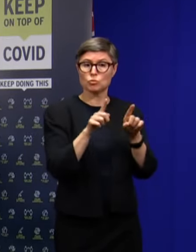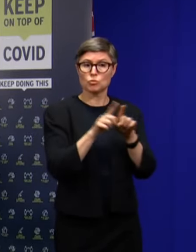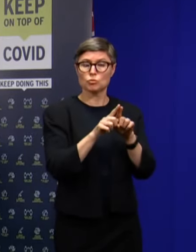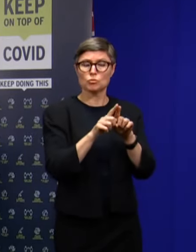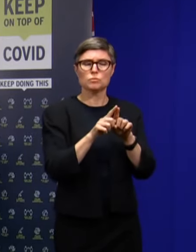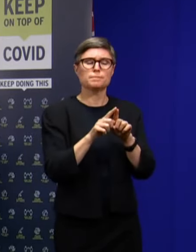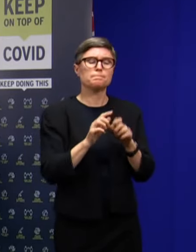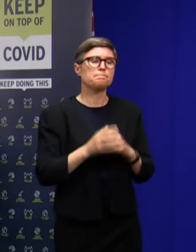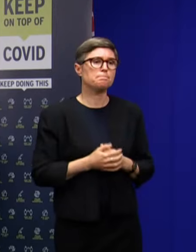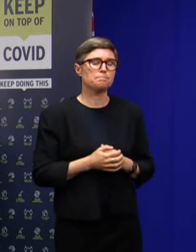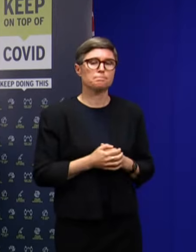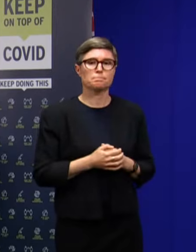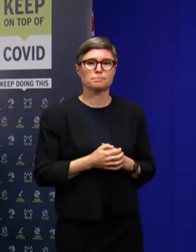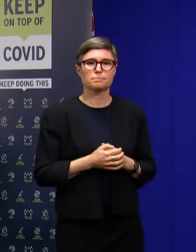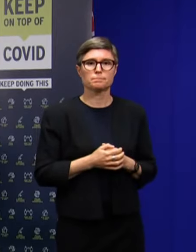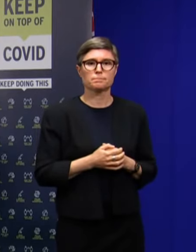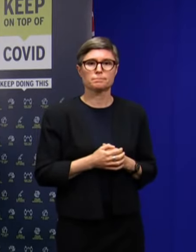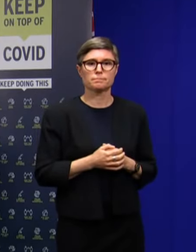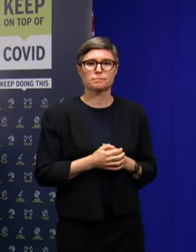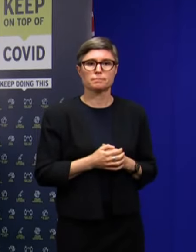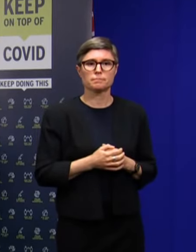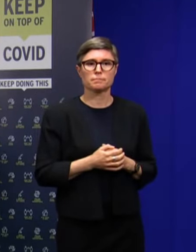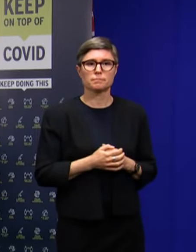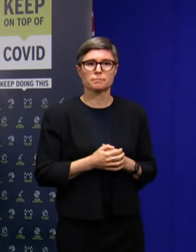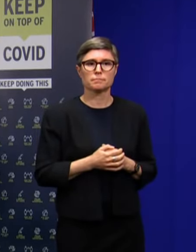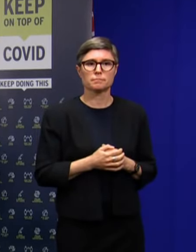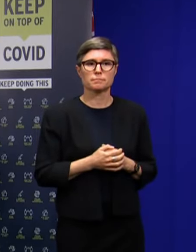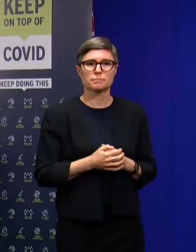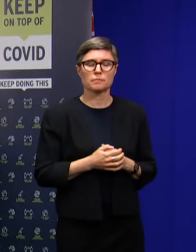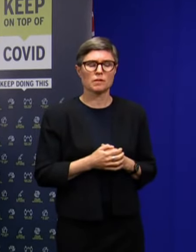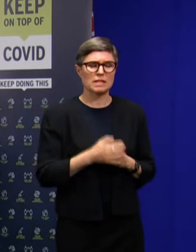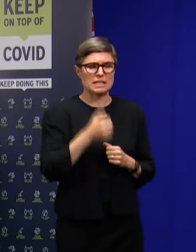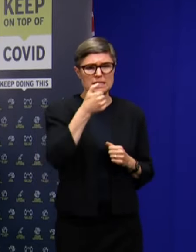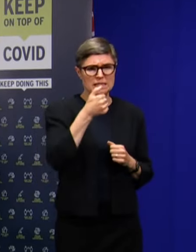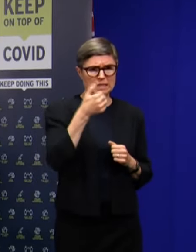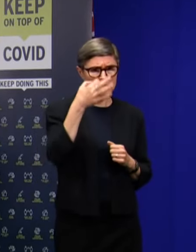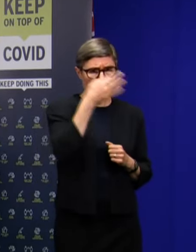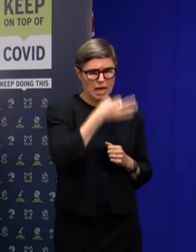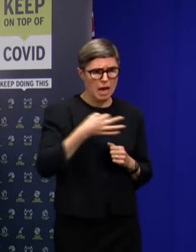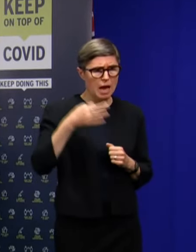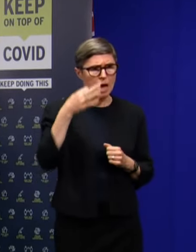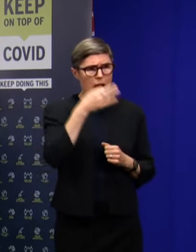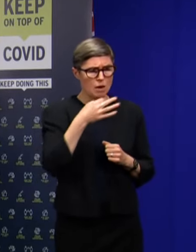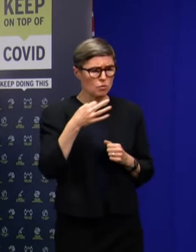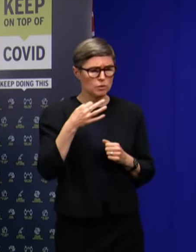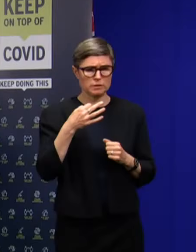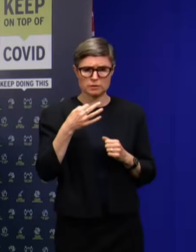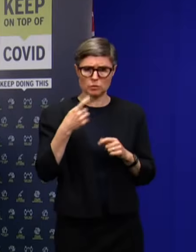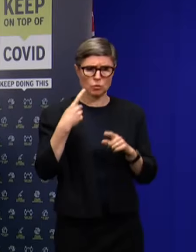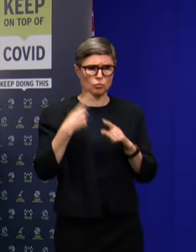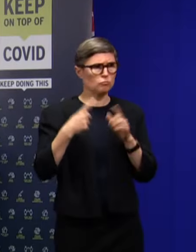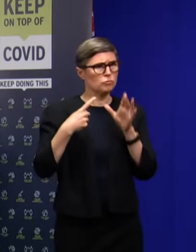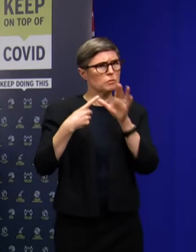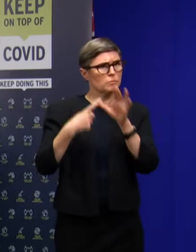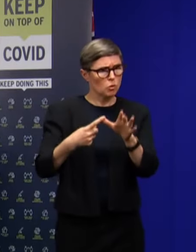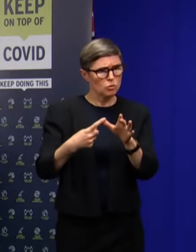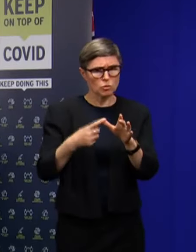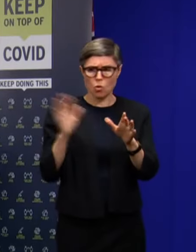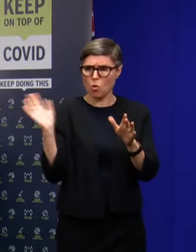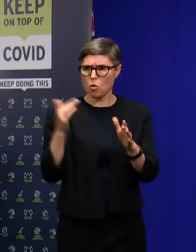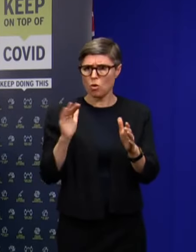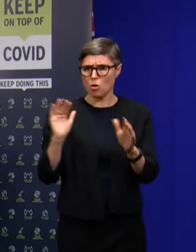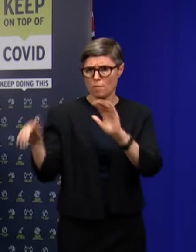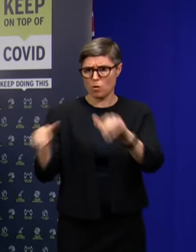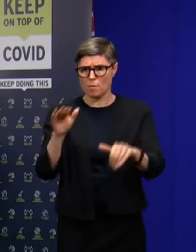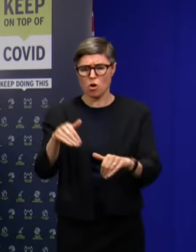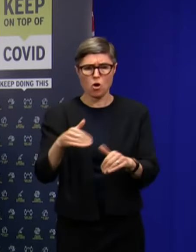I'd make the point that that's all occurred within around a six hour period. The national standard for contact tracking and tracing is around